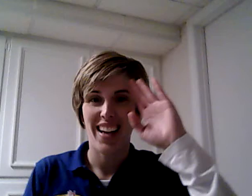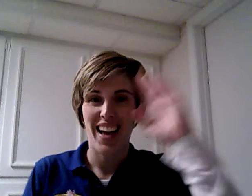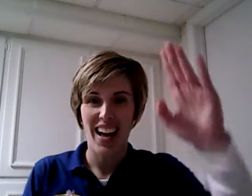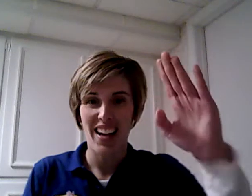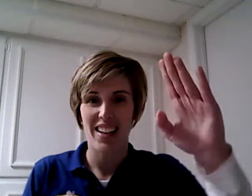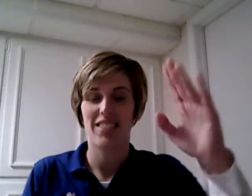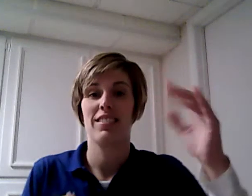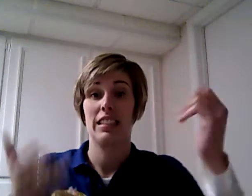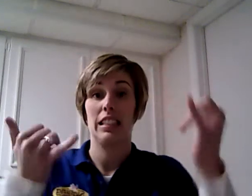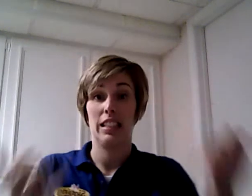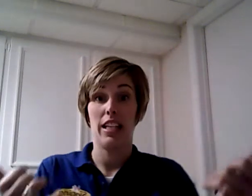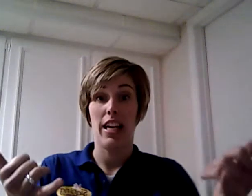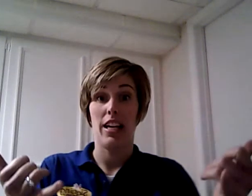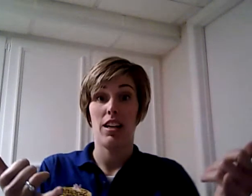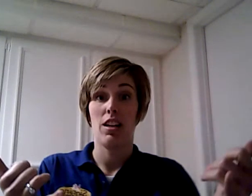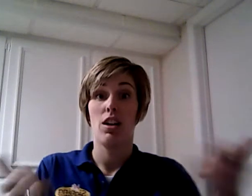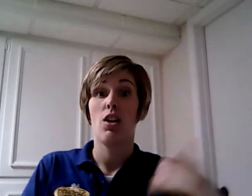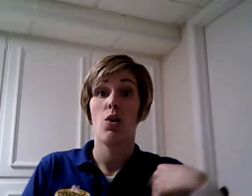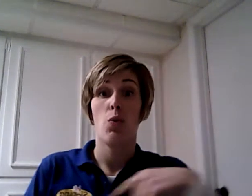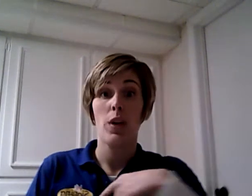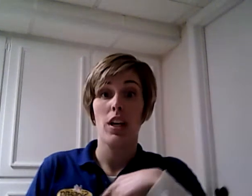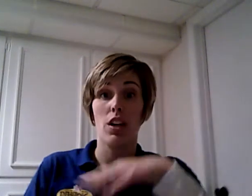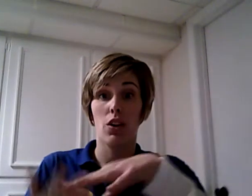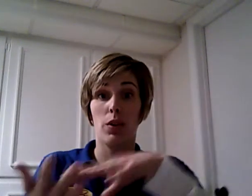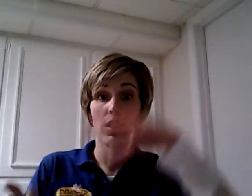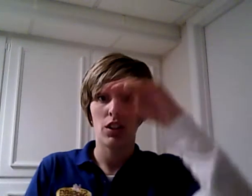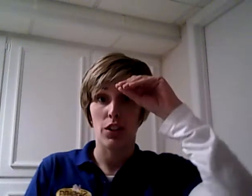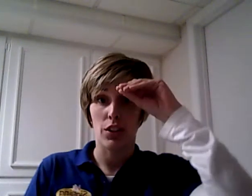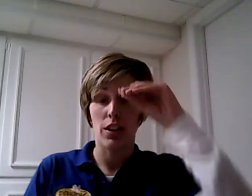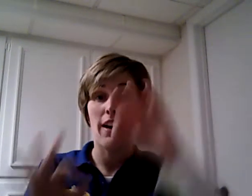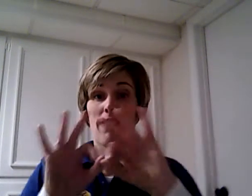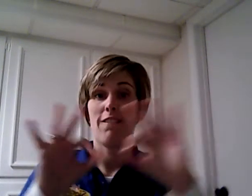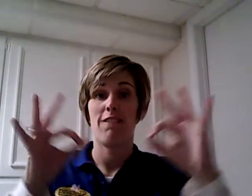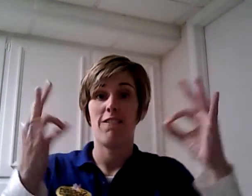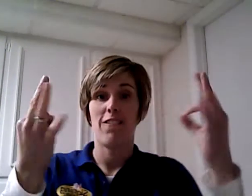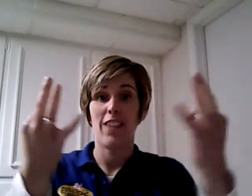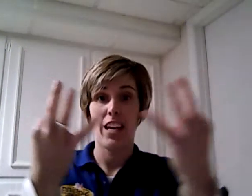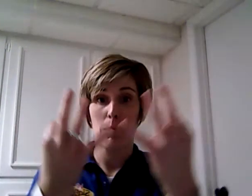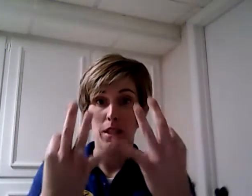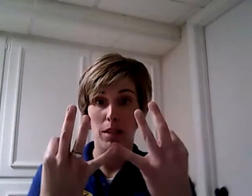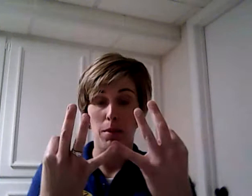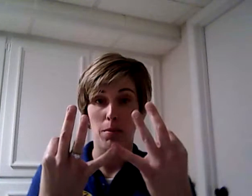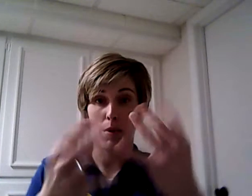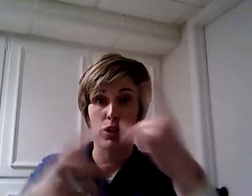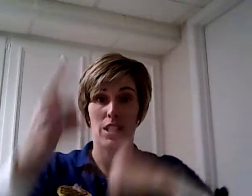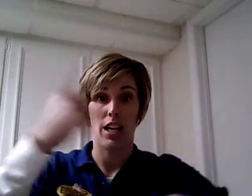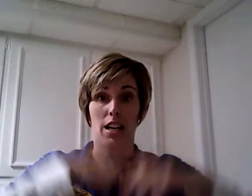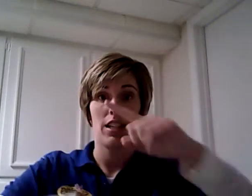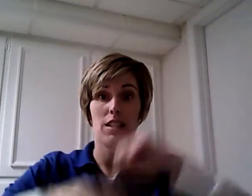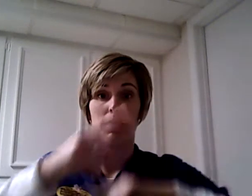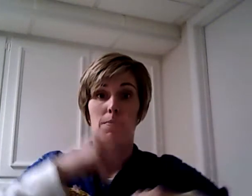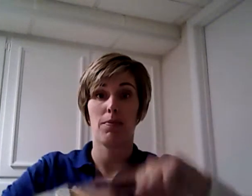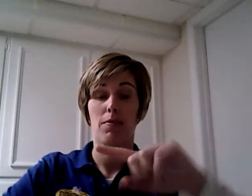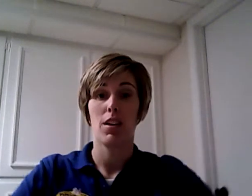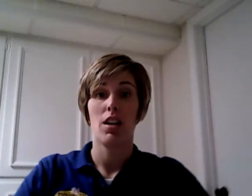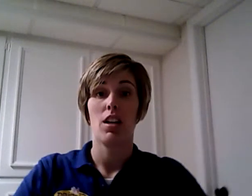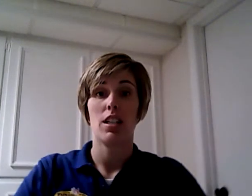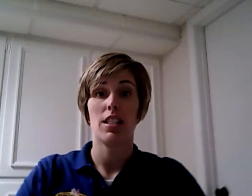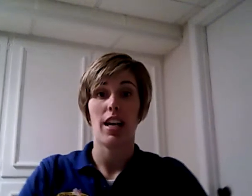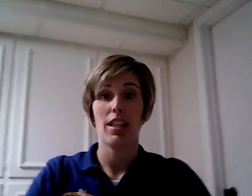Hi! Today, we are going to learn family member signs. To sign